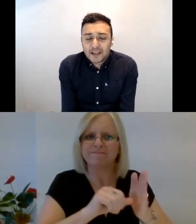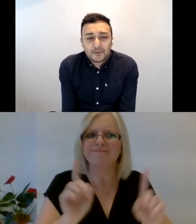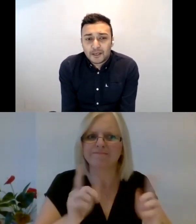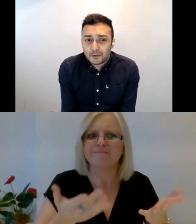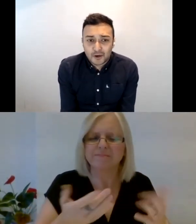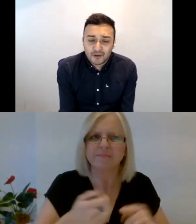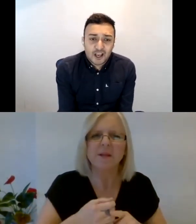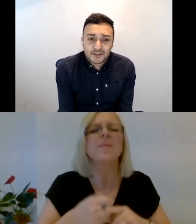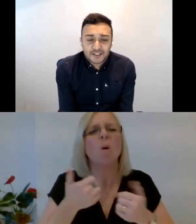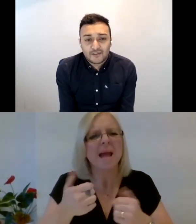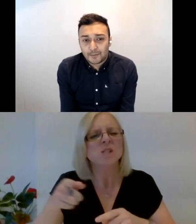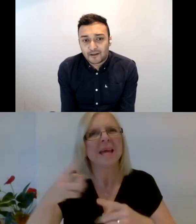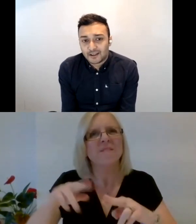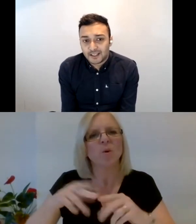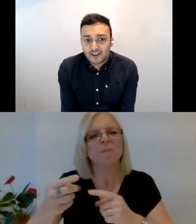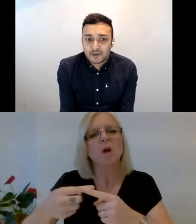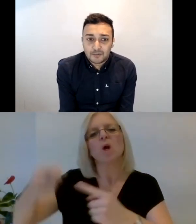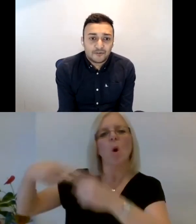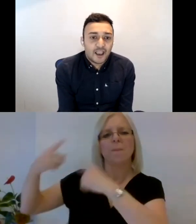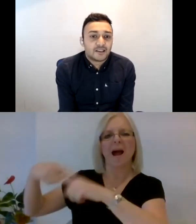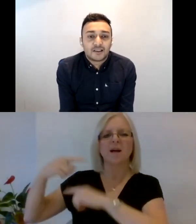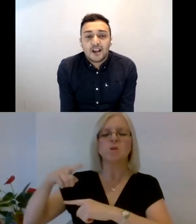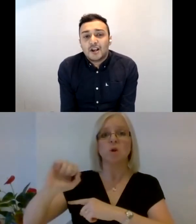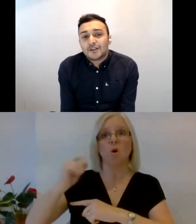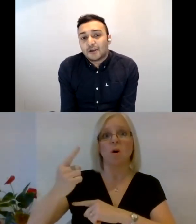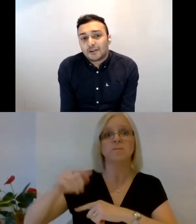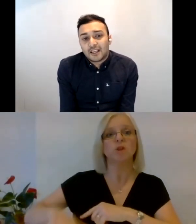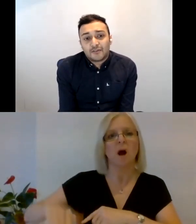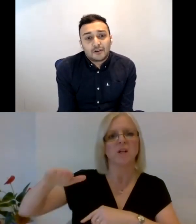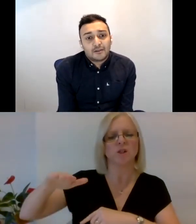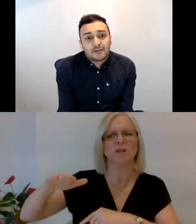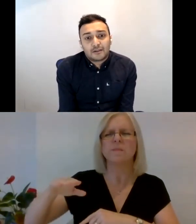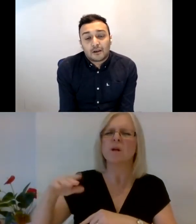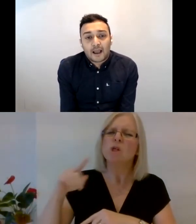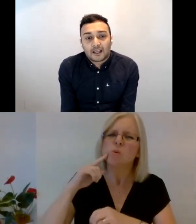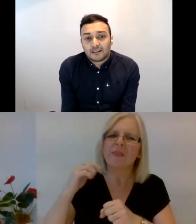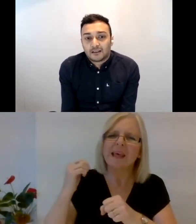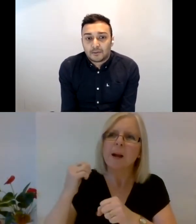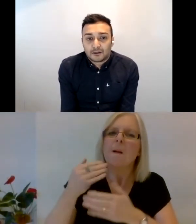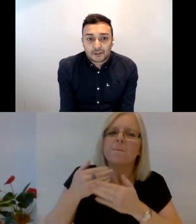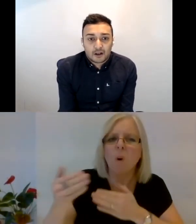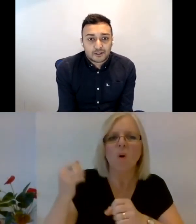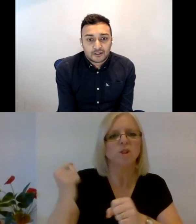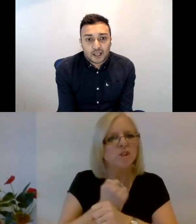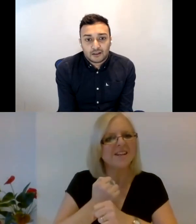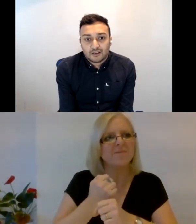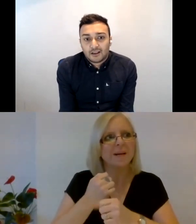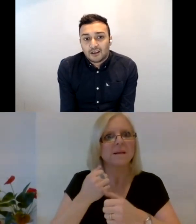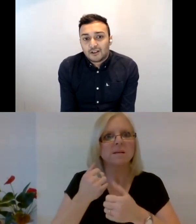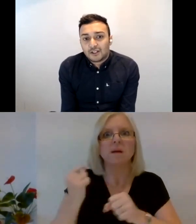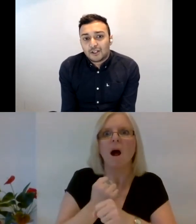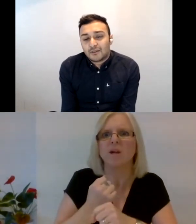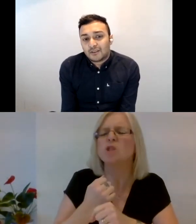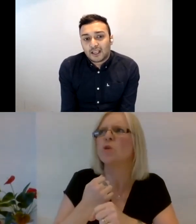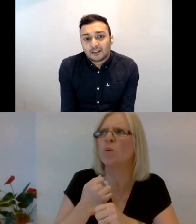um, hearing people don't really understand the barriers that deaf people face. So if you go back and think about your childhood then,